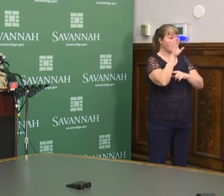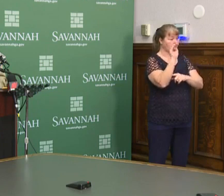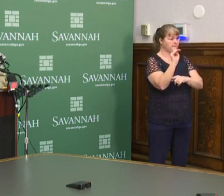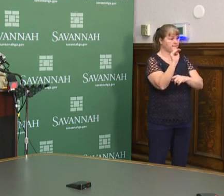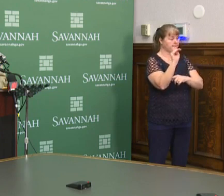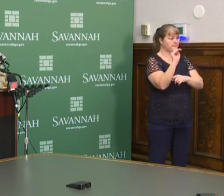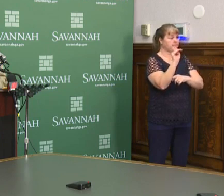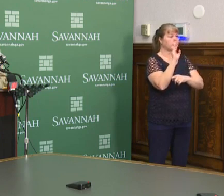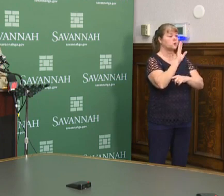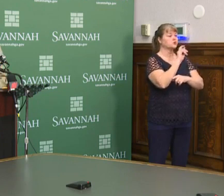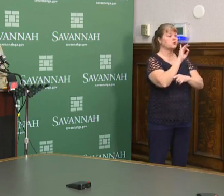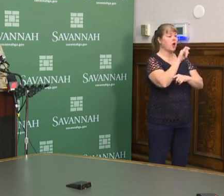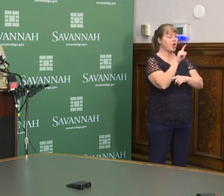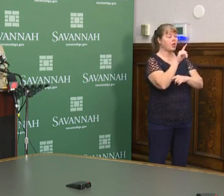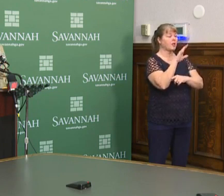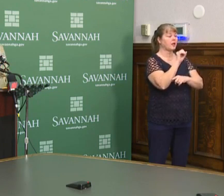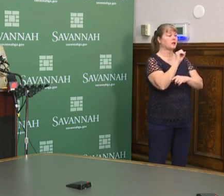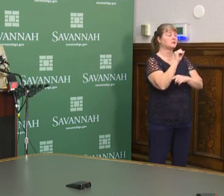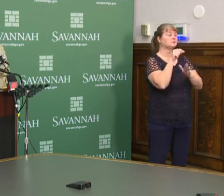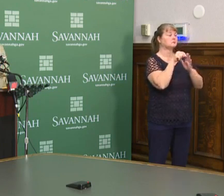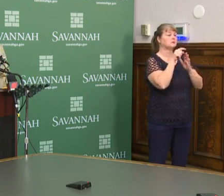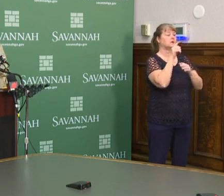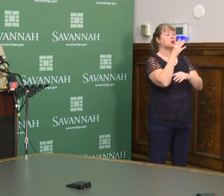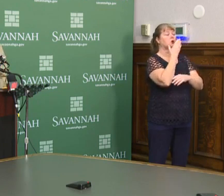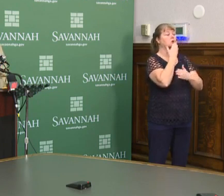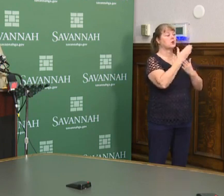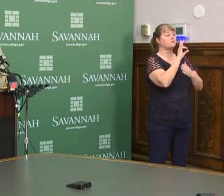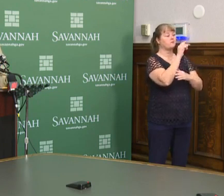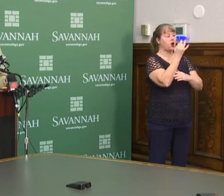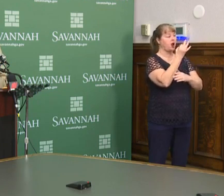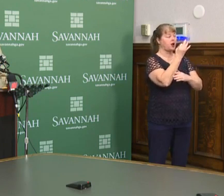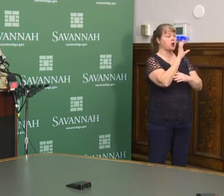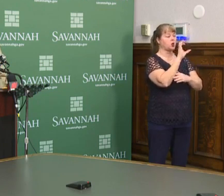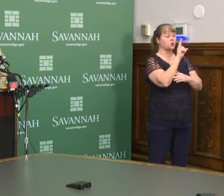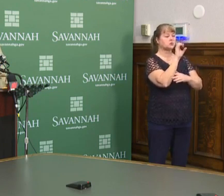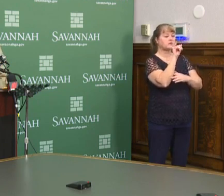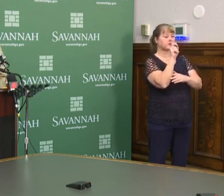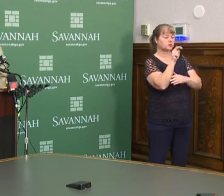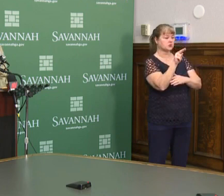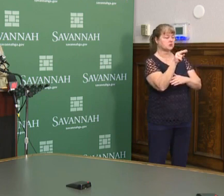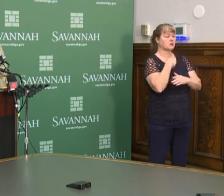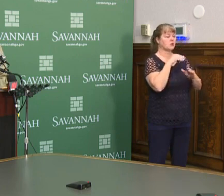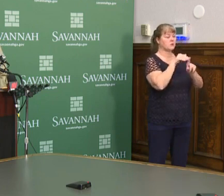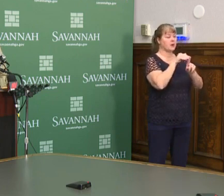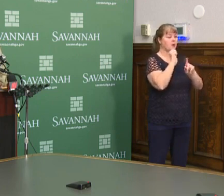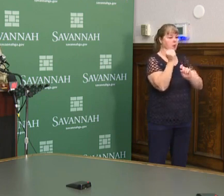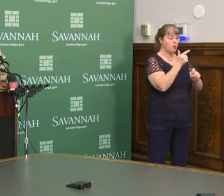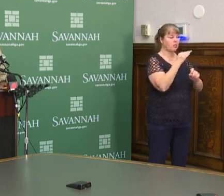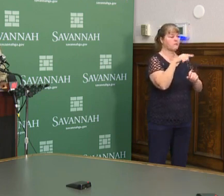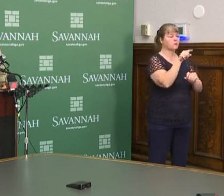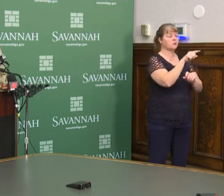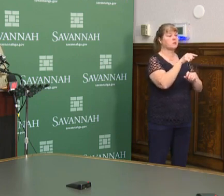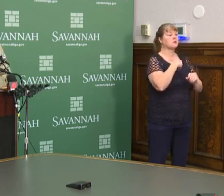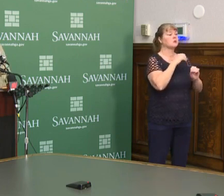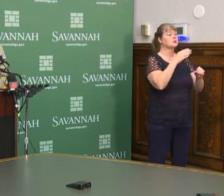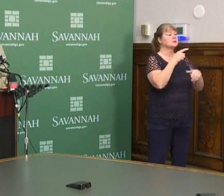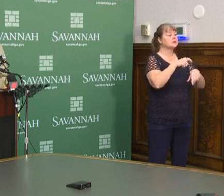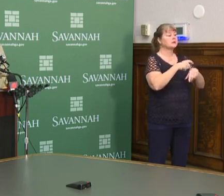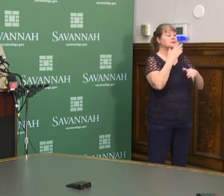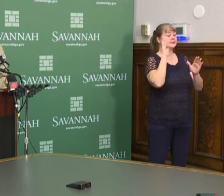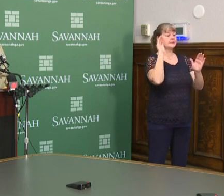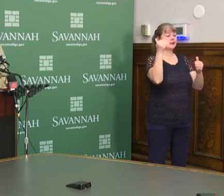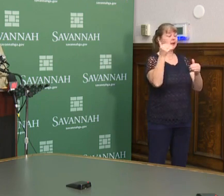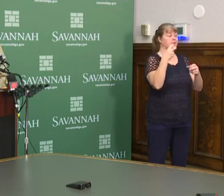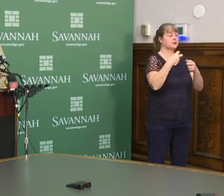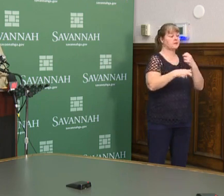his trial and crucifixion on Good Friday. And I remind all of you that although times might seem rough